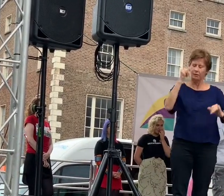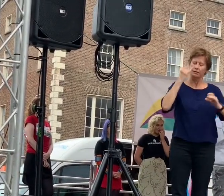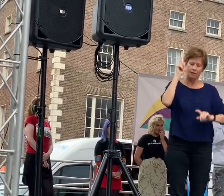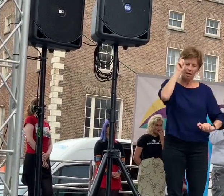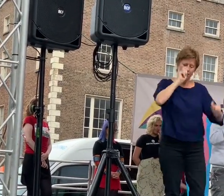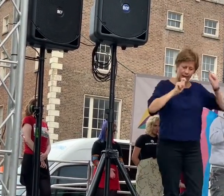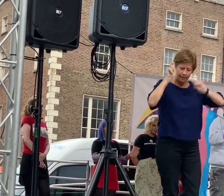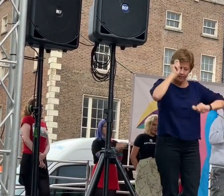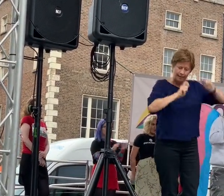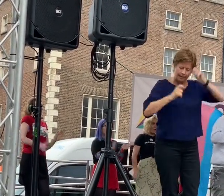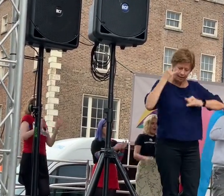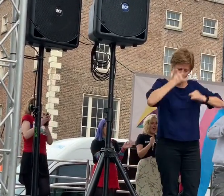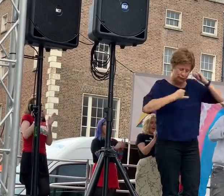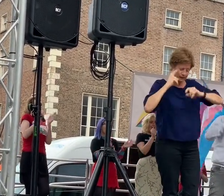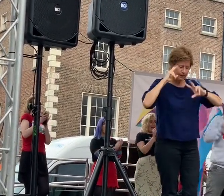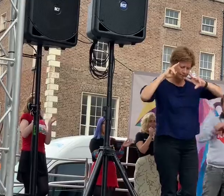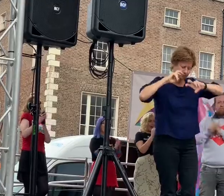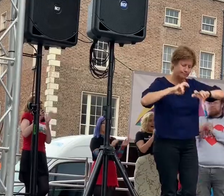happen.